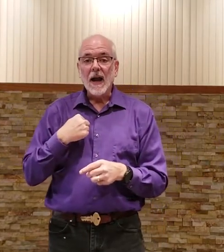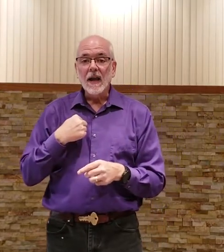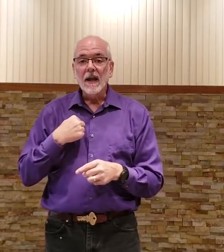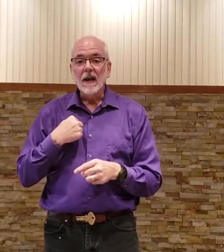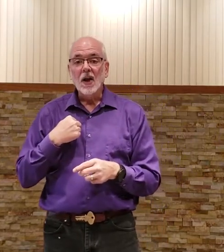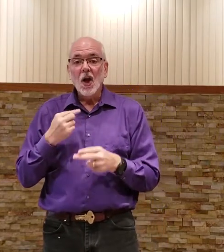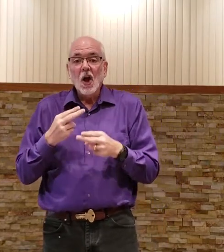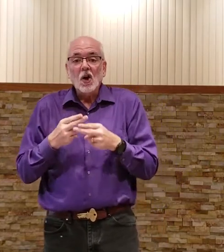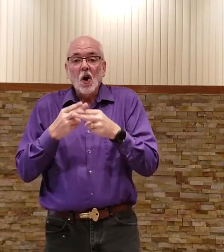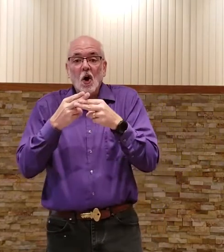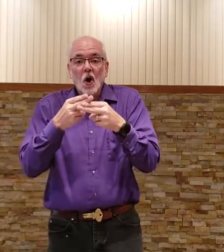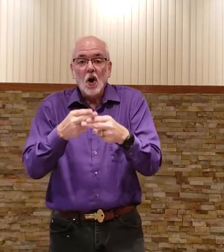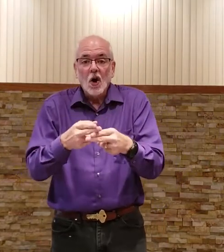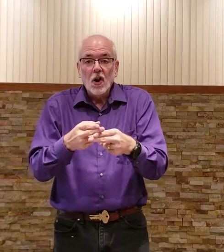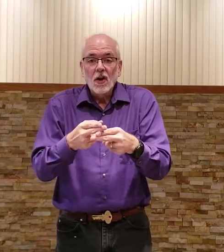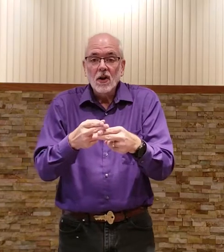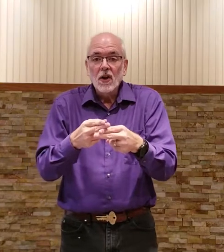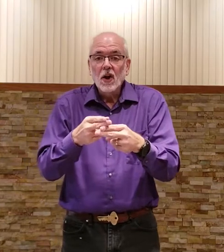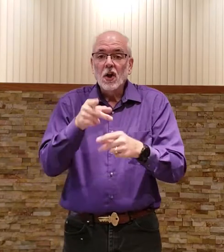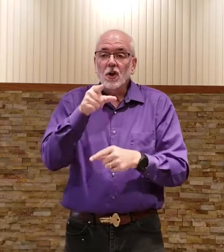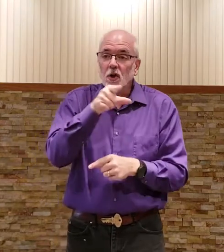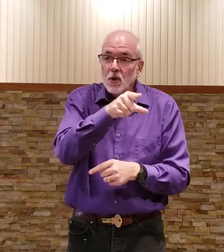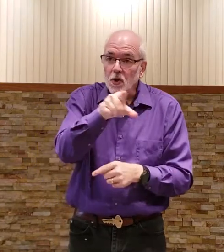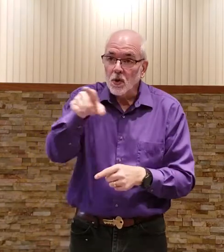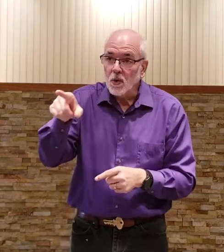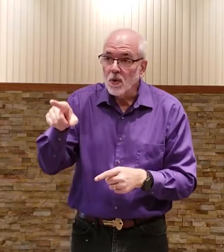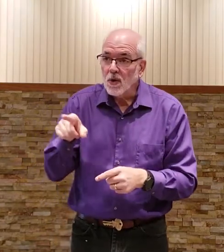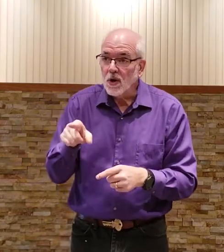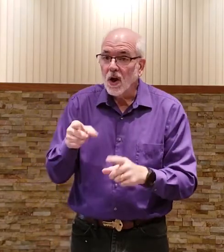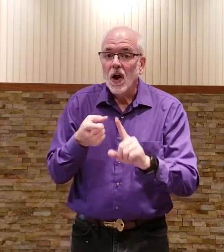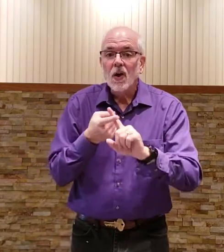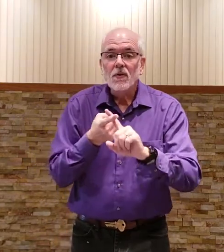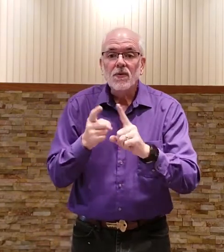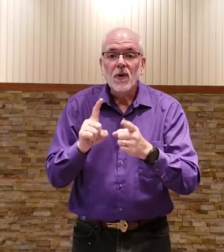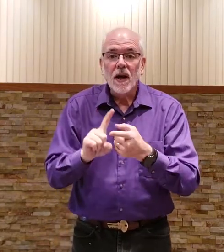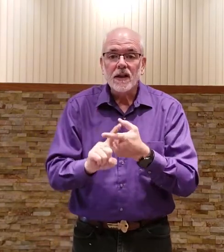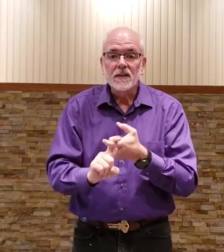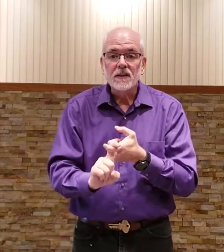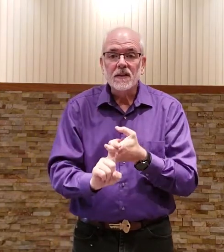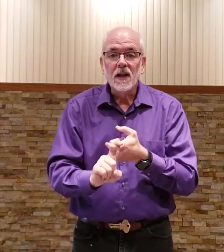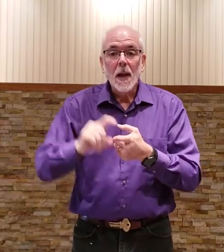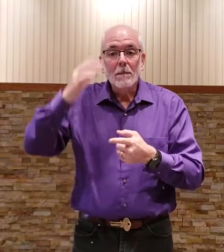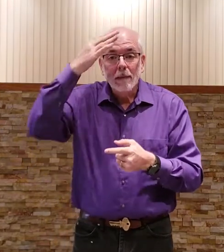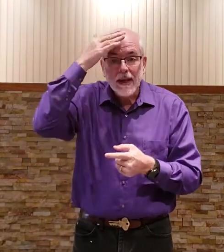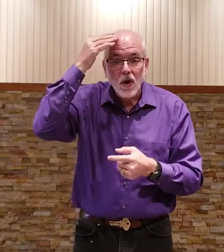i call you friends because